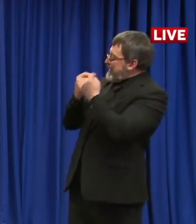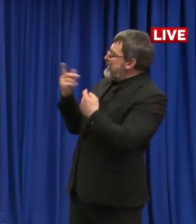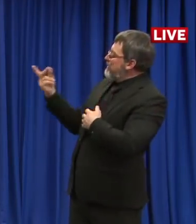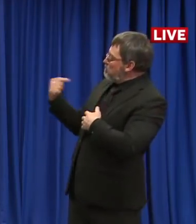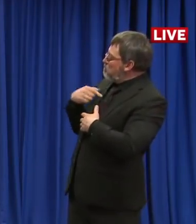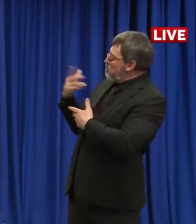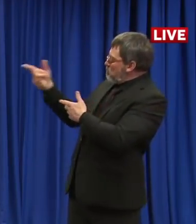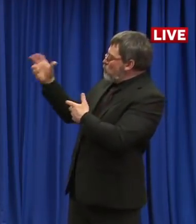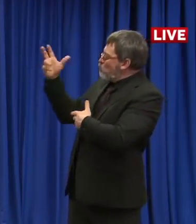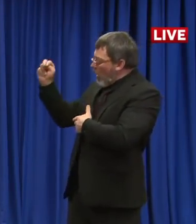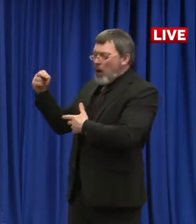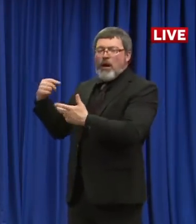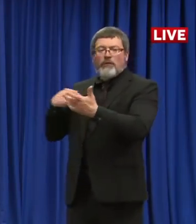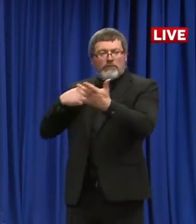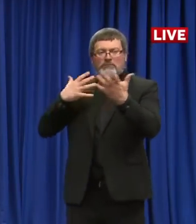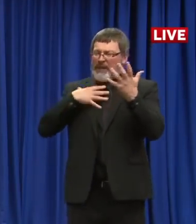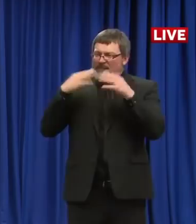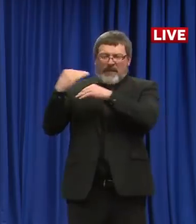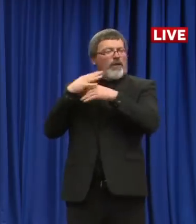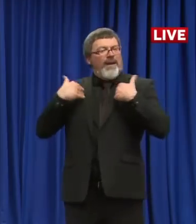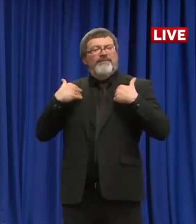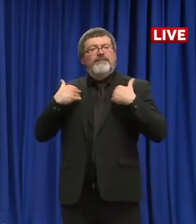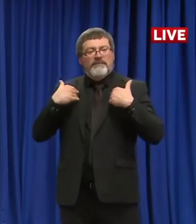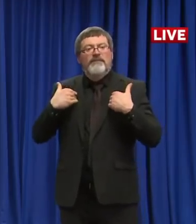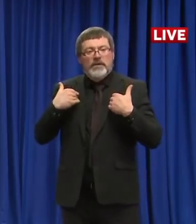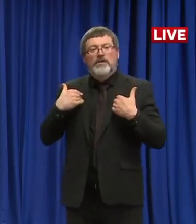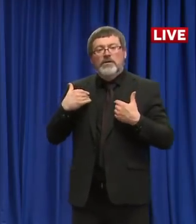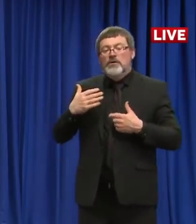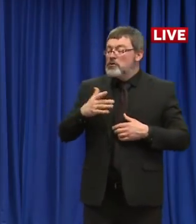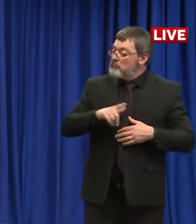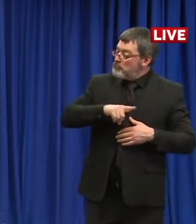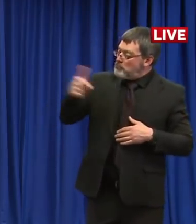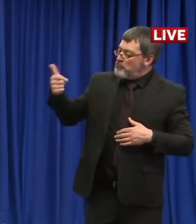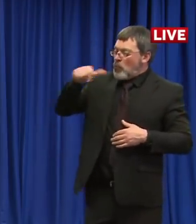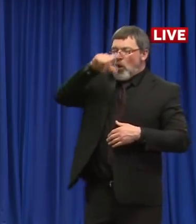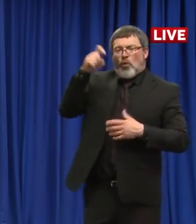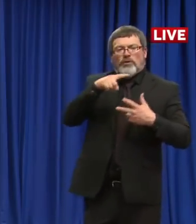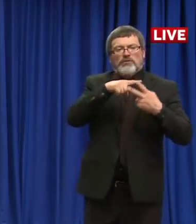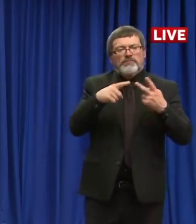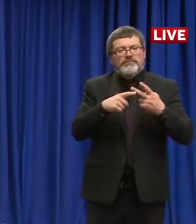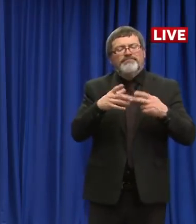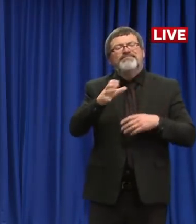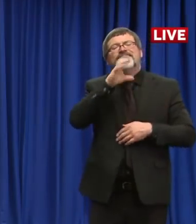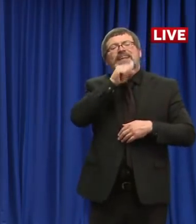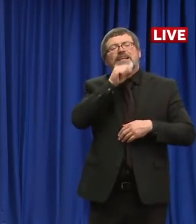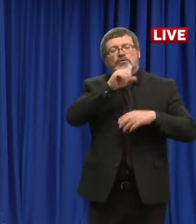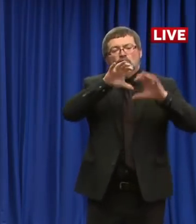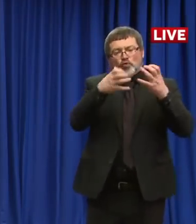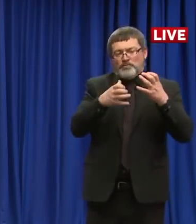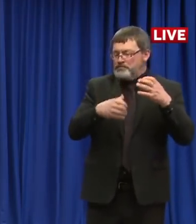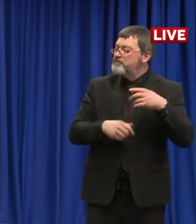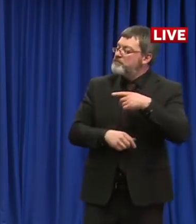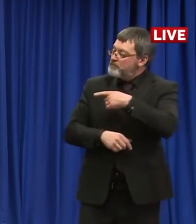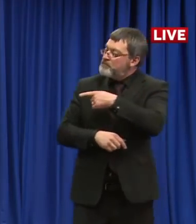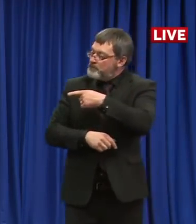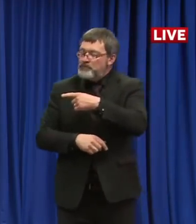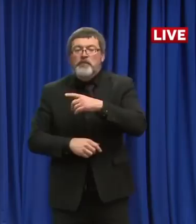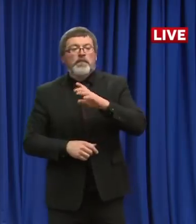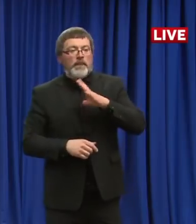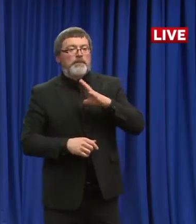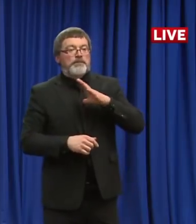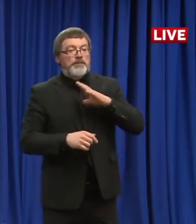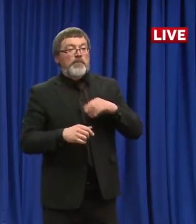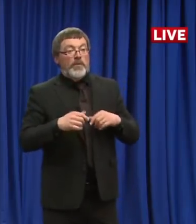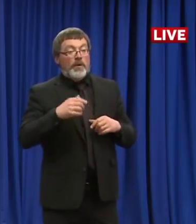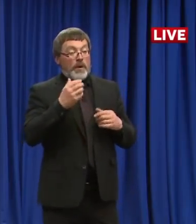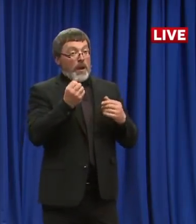frankly, had to do with the demographics a little bit on this. And I'll make the question was, what percentage of those who are hospitalized are 60 and older? And